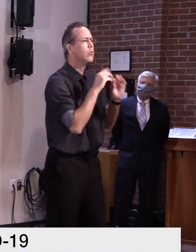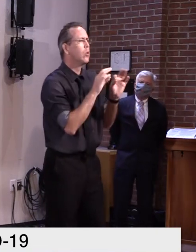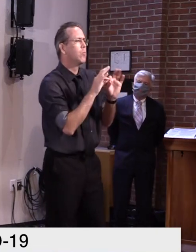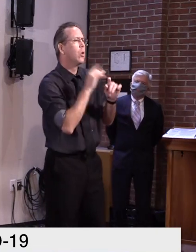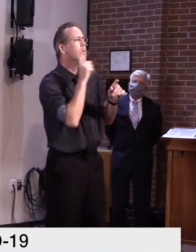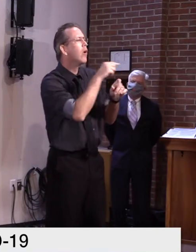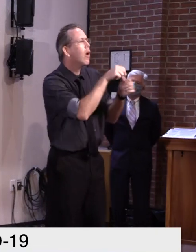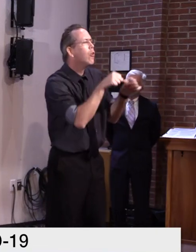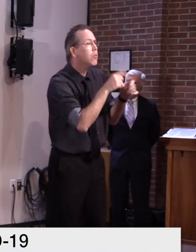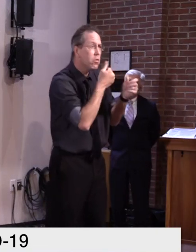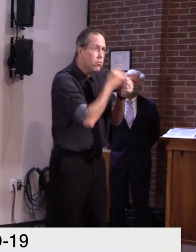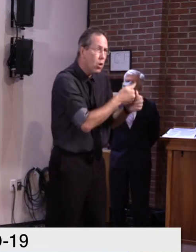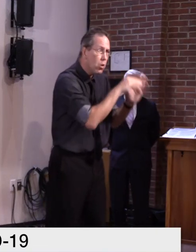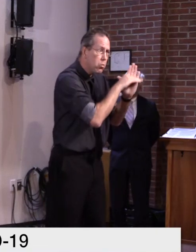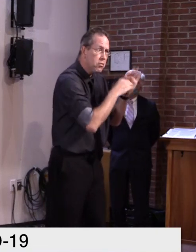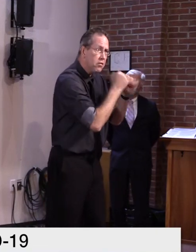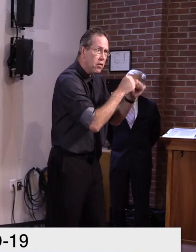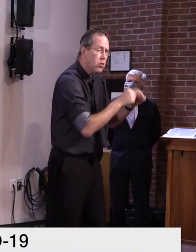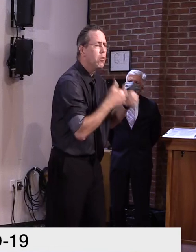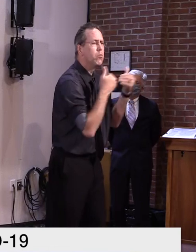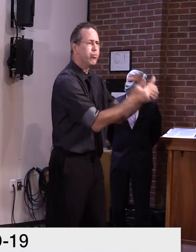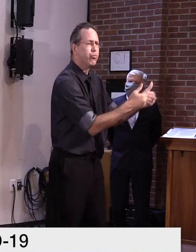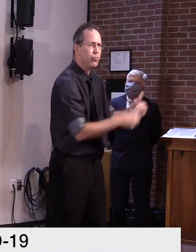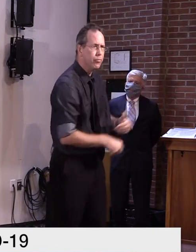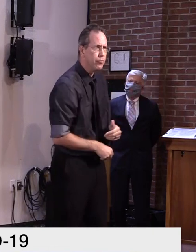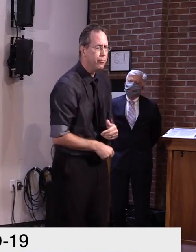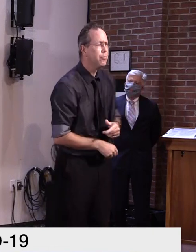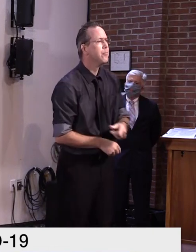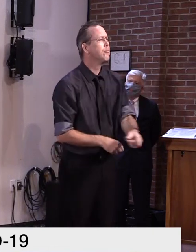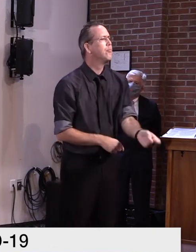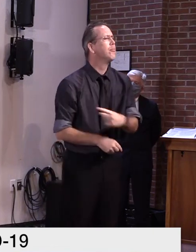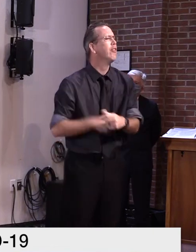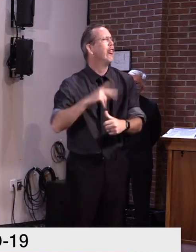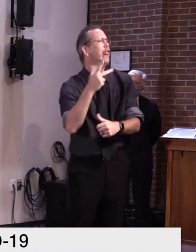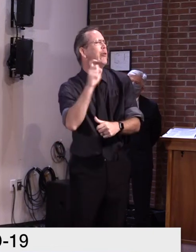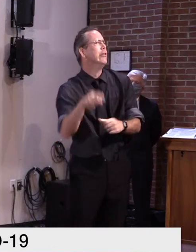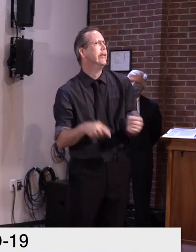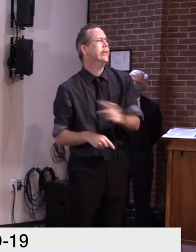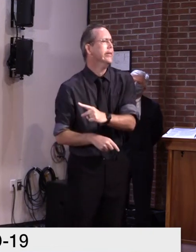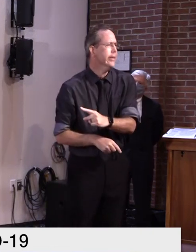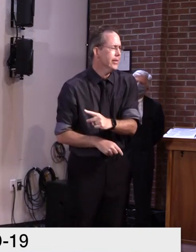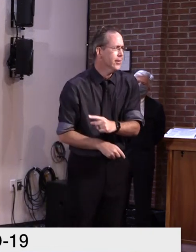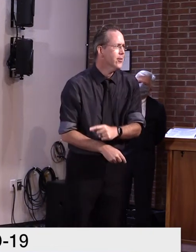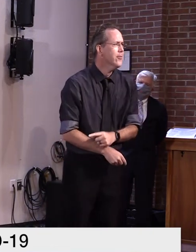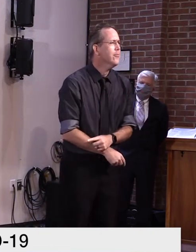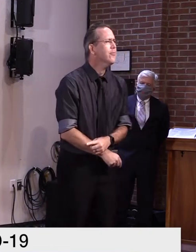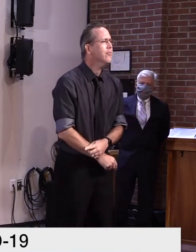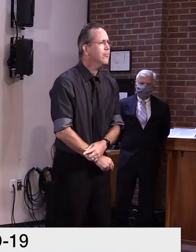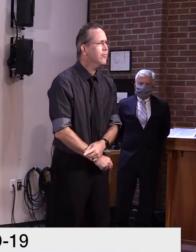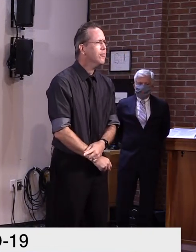Is that something you're hoping to do before fully season? Yes. Okay. Thank you.